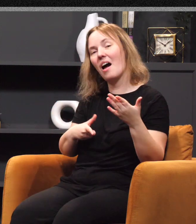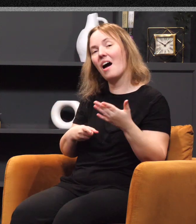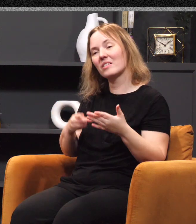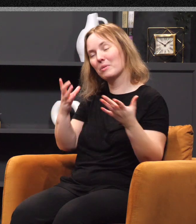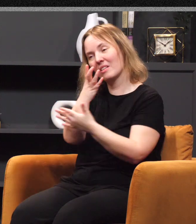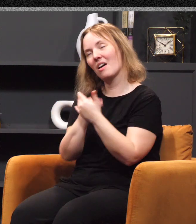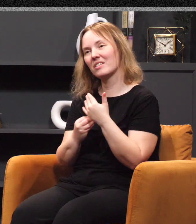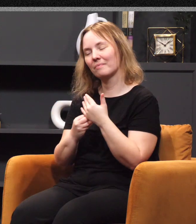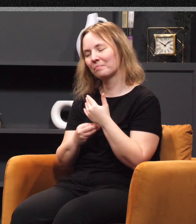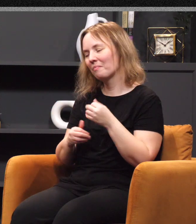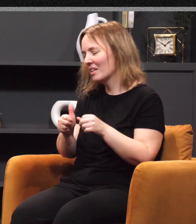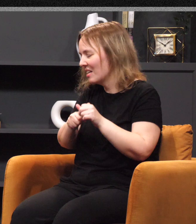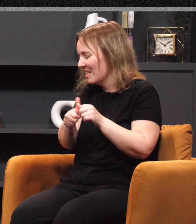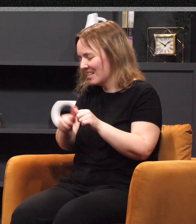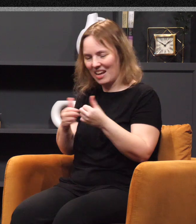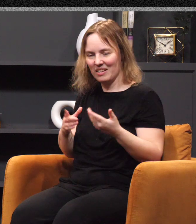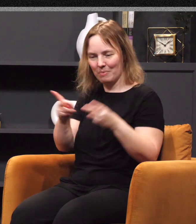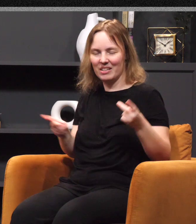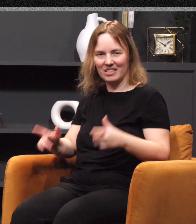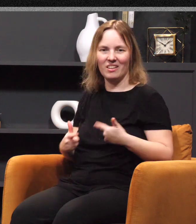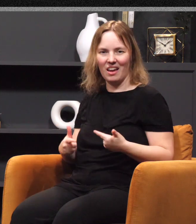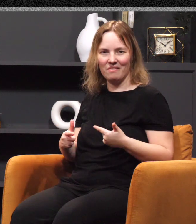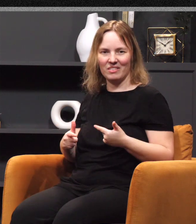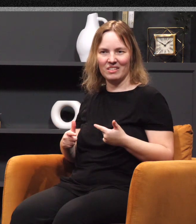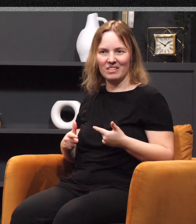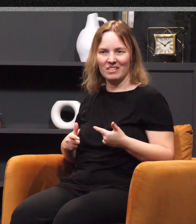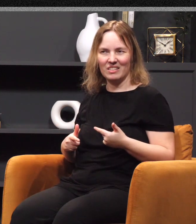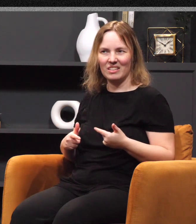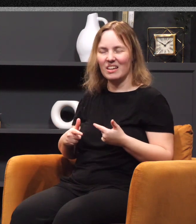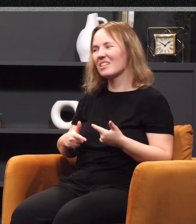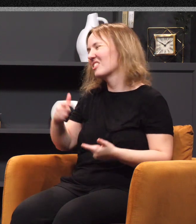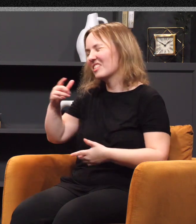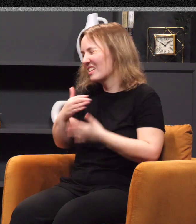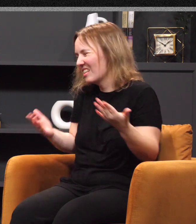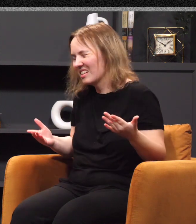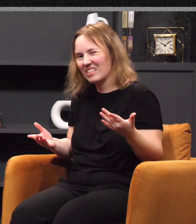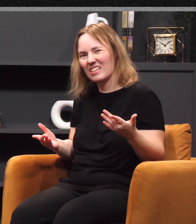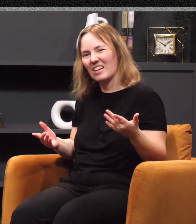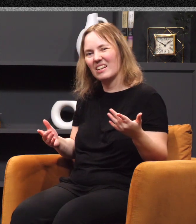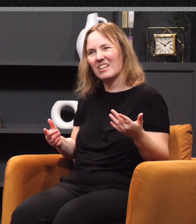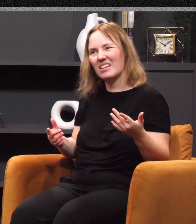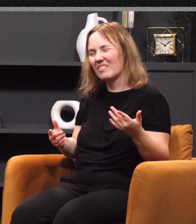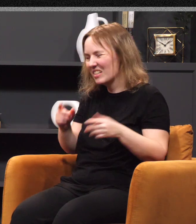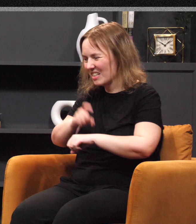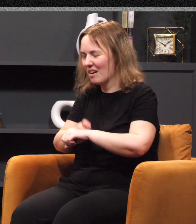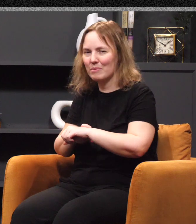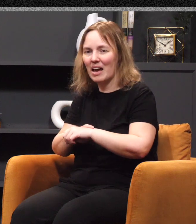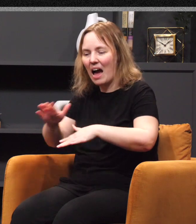enemy is at work, any area of our life or we know because of unbelief or just the hardship of the things that come our way, even times when we're blindsided. How in the